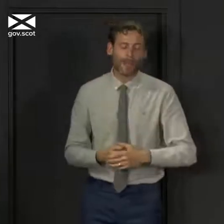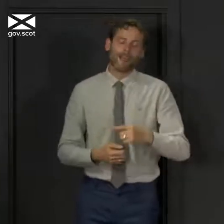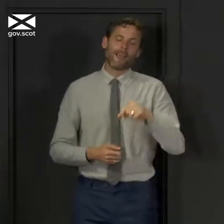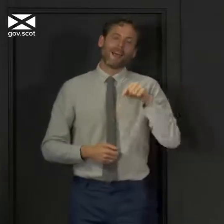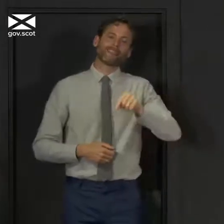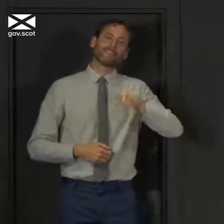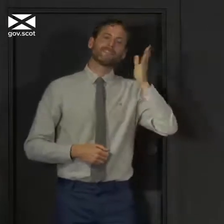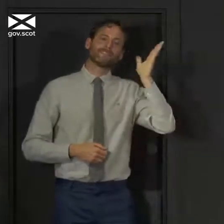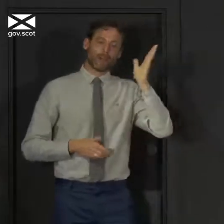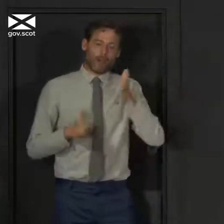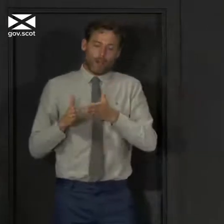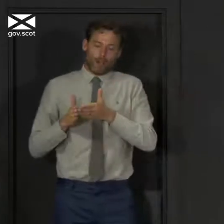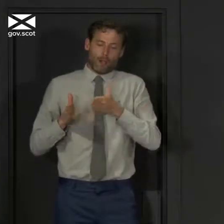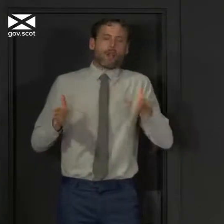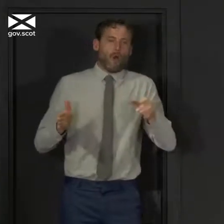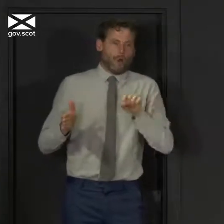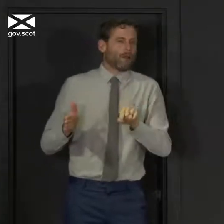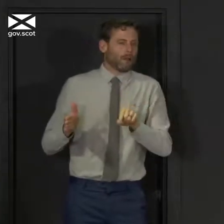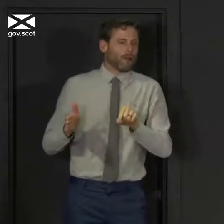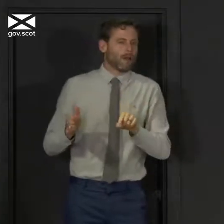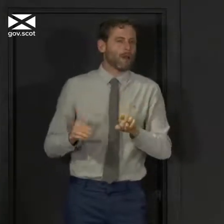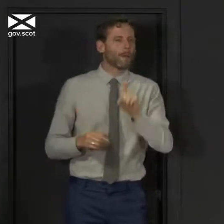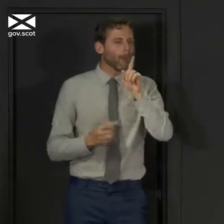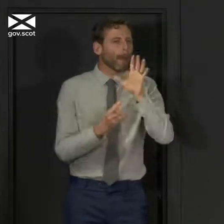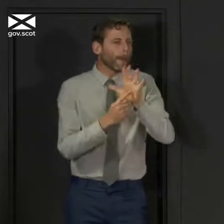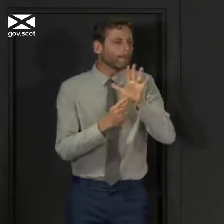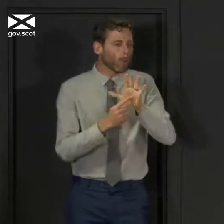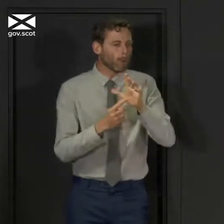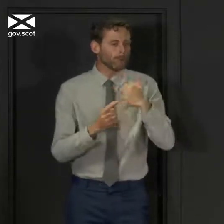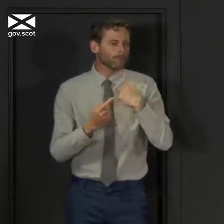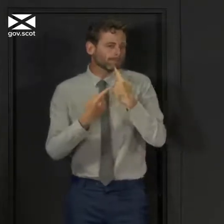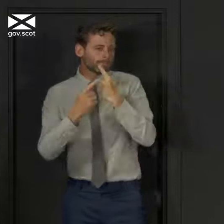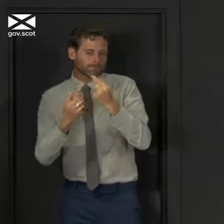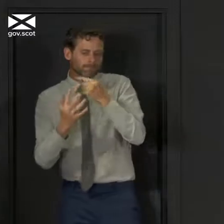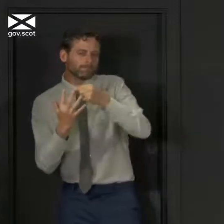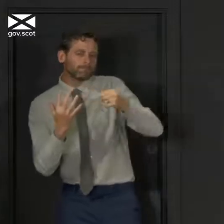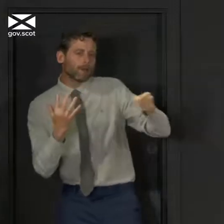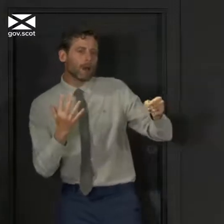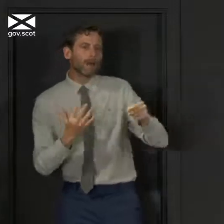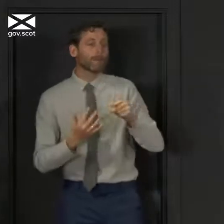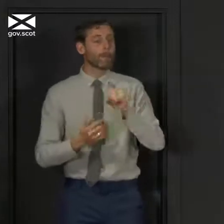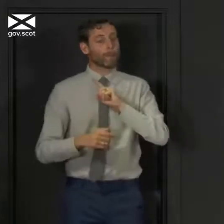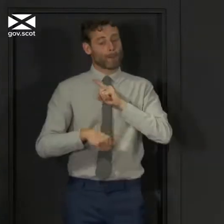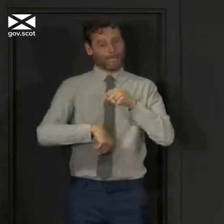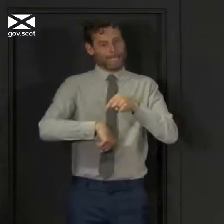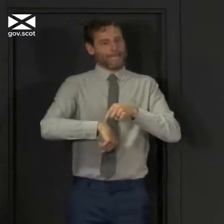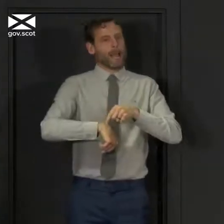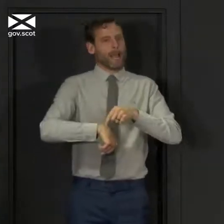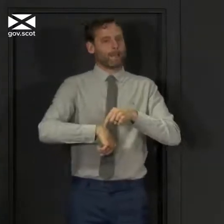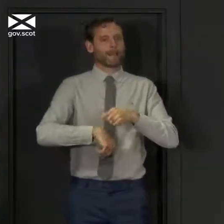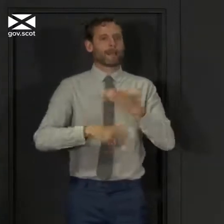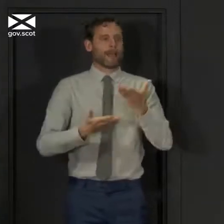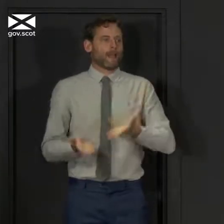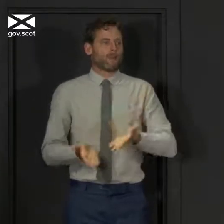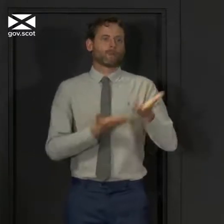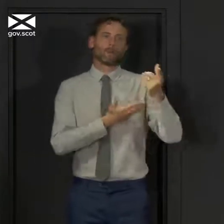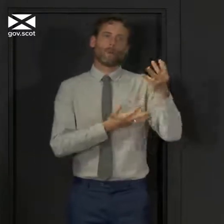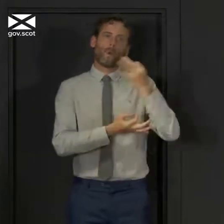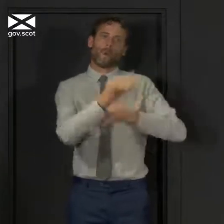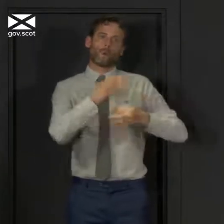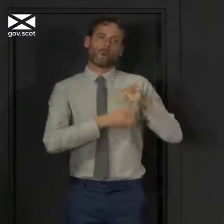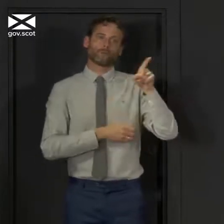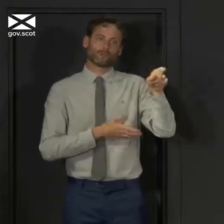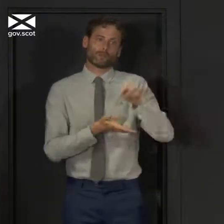longer than normal, but it had important ground to cover. In the interest of time, we're now going to go straight to questions from